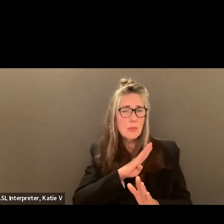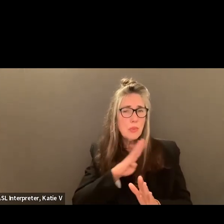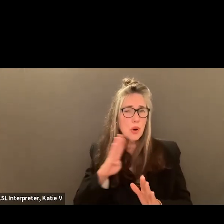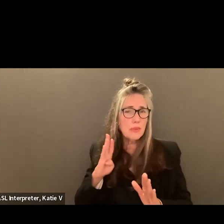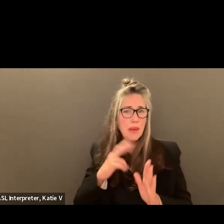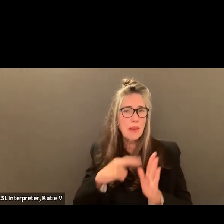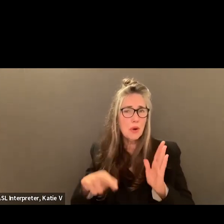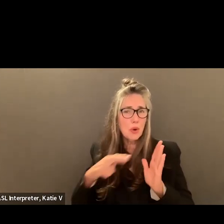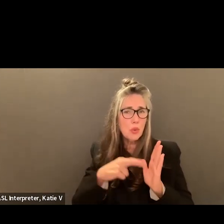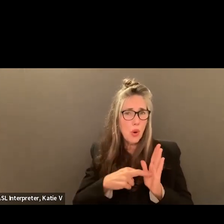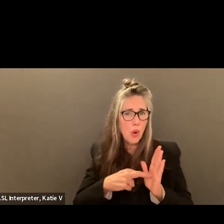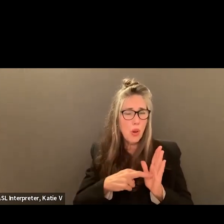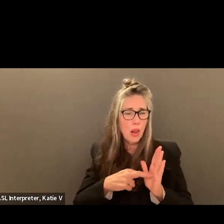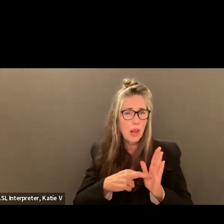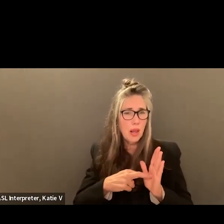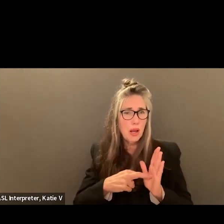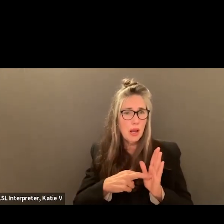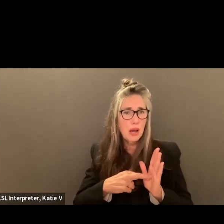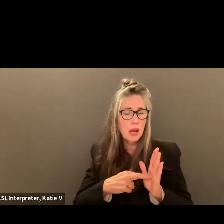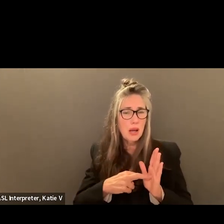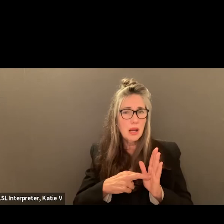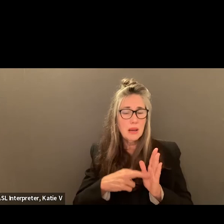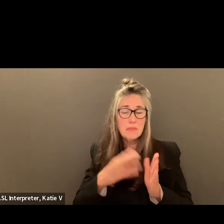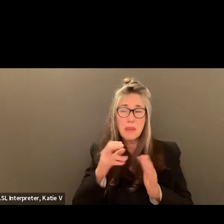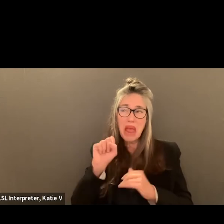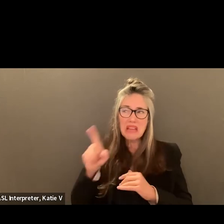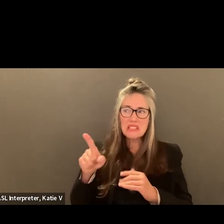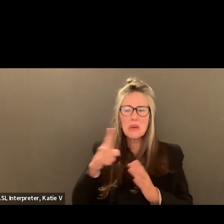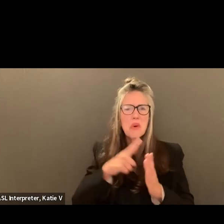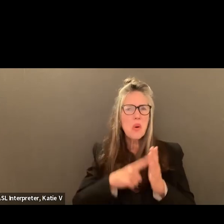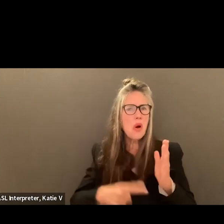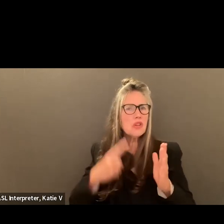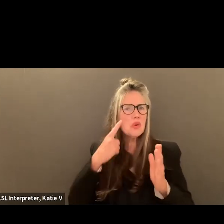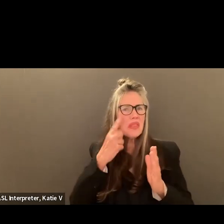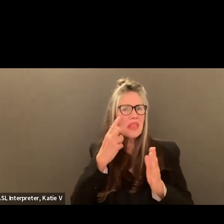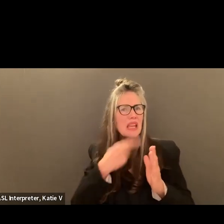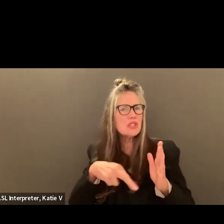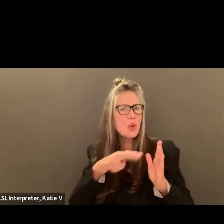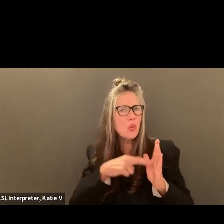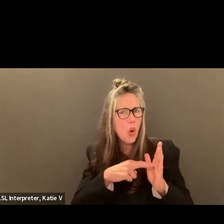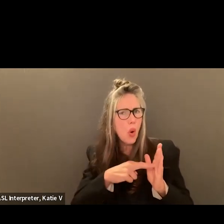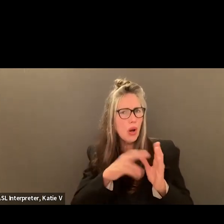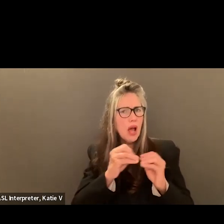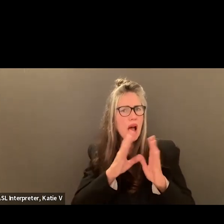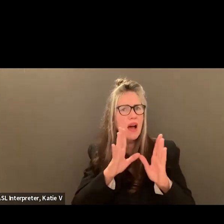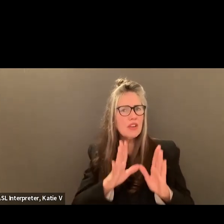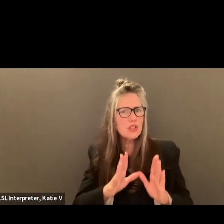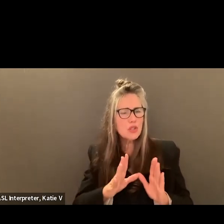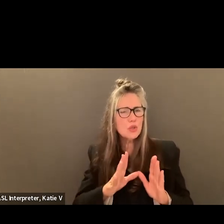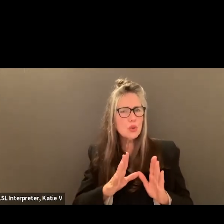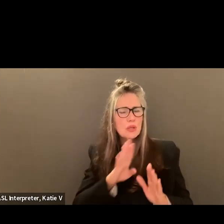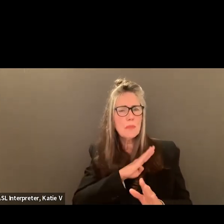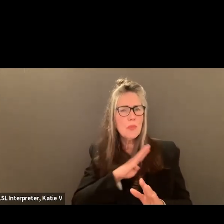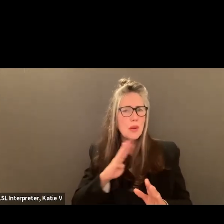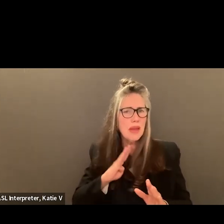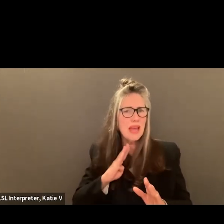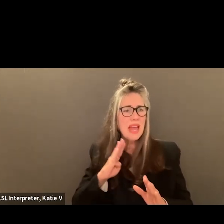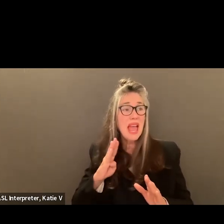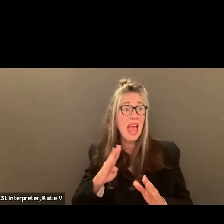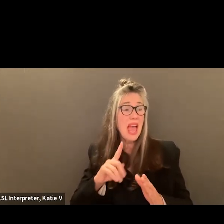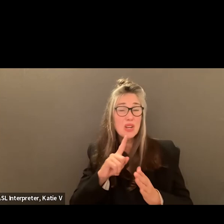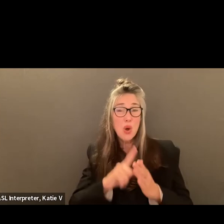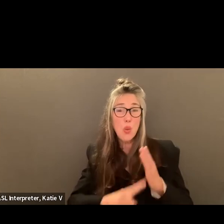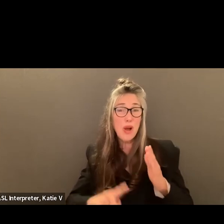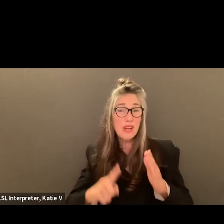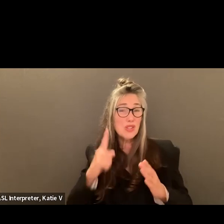what do you think the role of the student board member is? And what do you envision your relationship with the